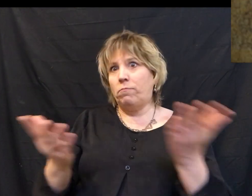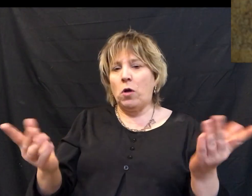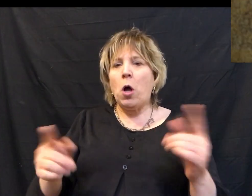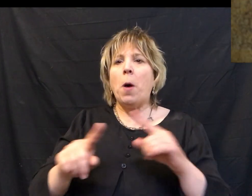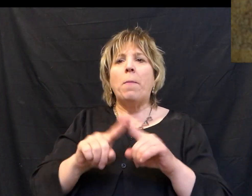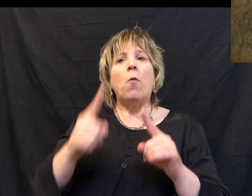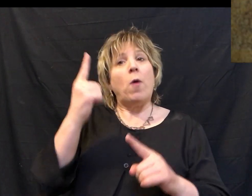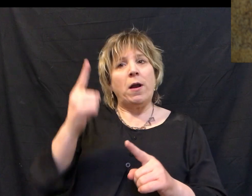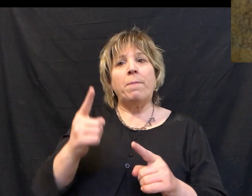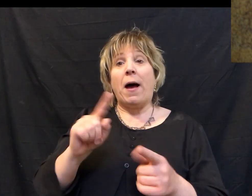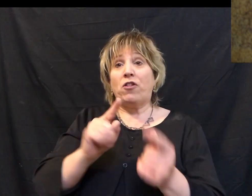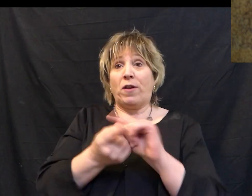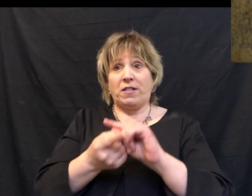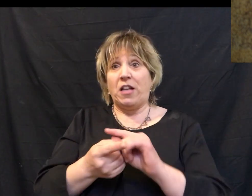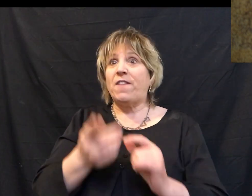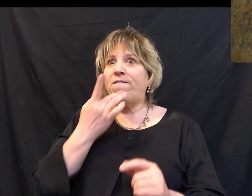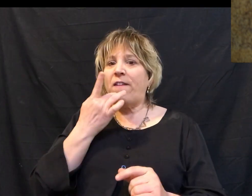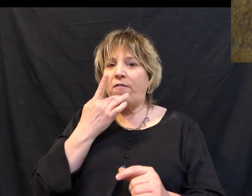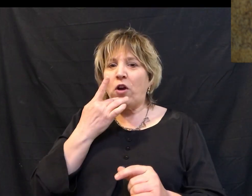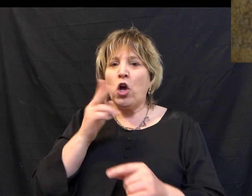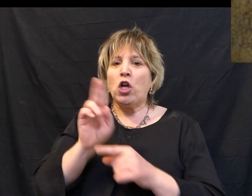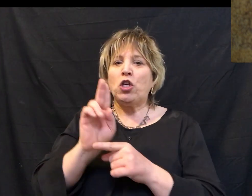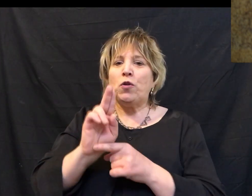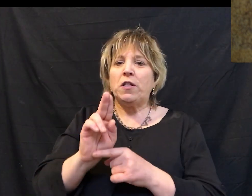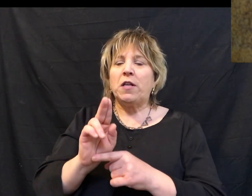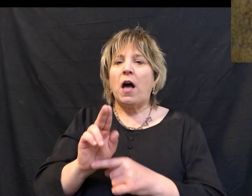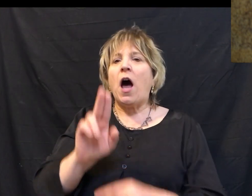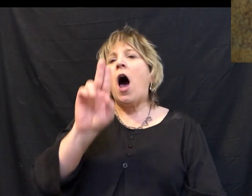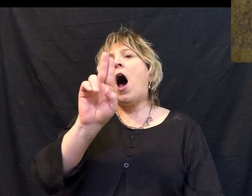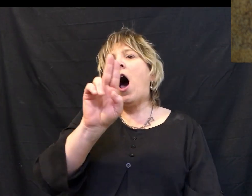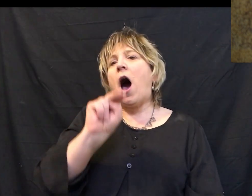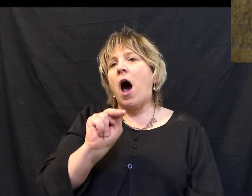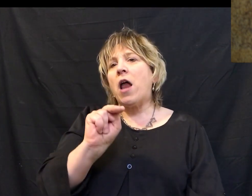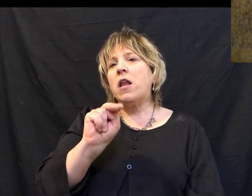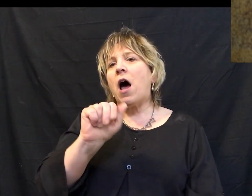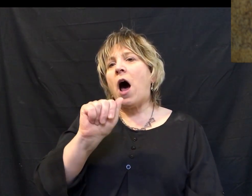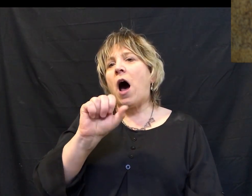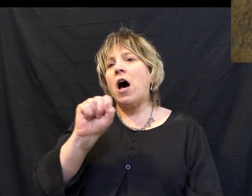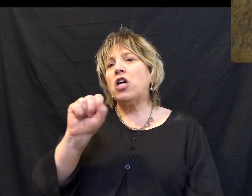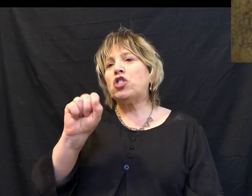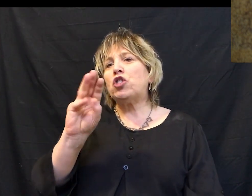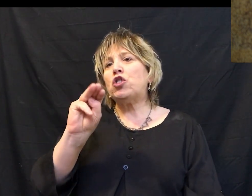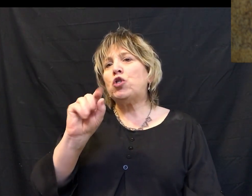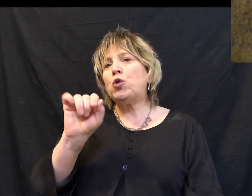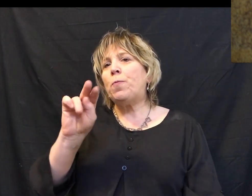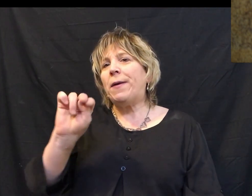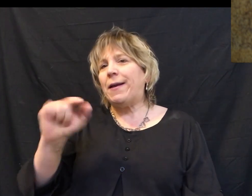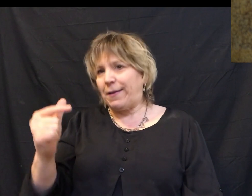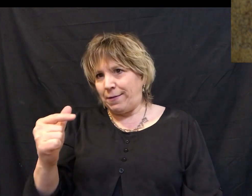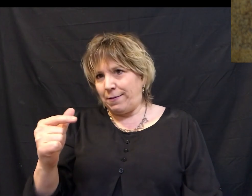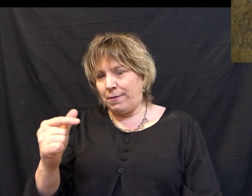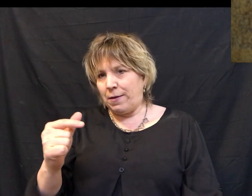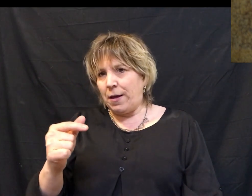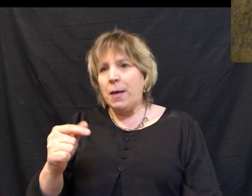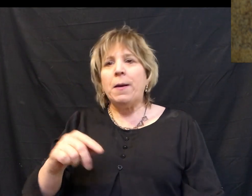which is really my favorite on this particular passage, it uses the word unassuming. Your king comes to you